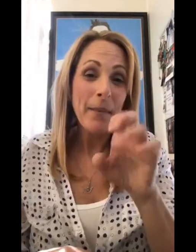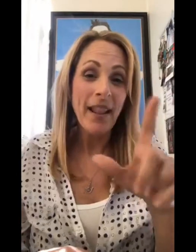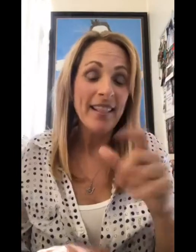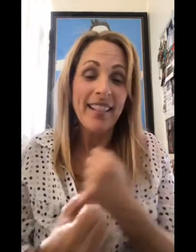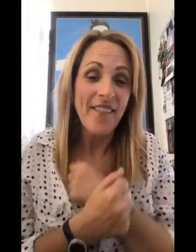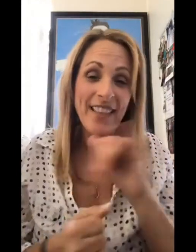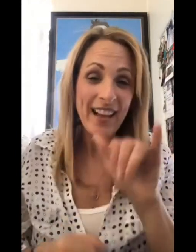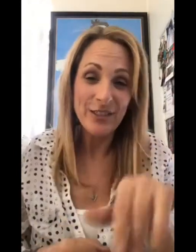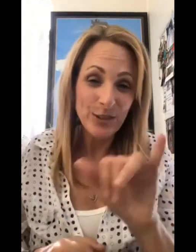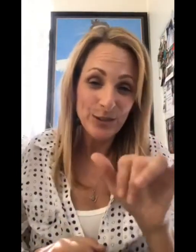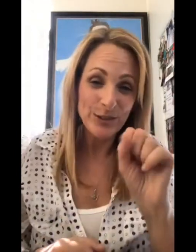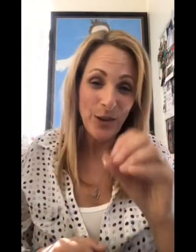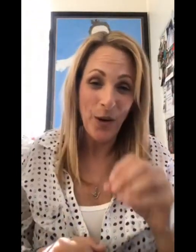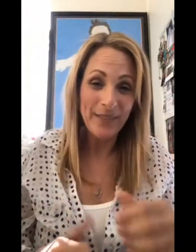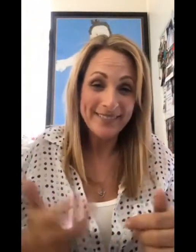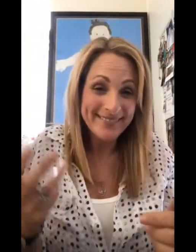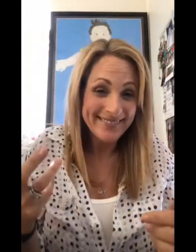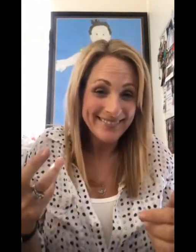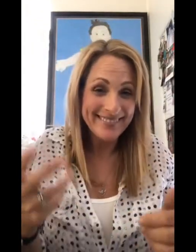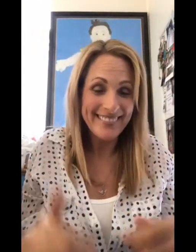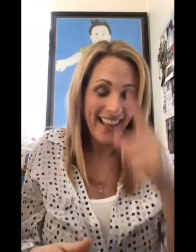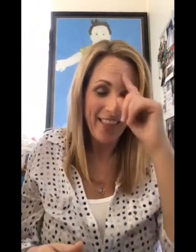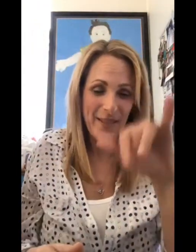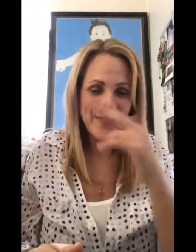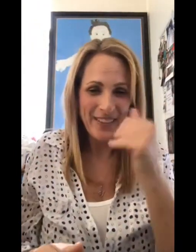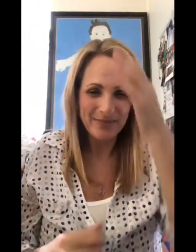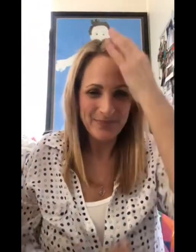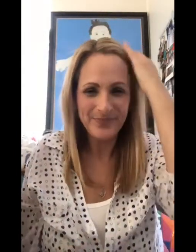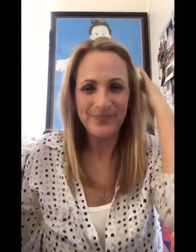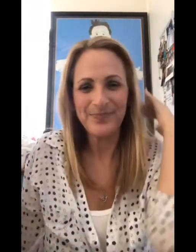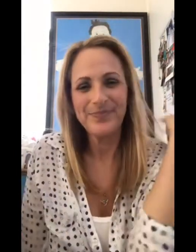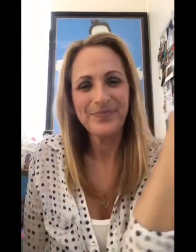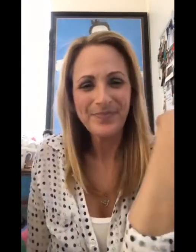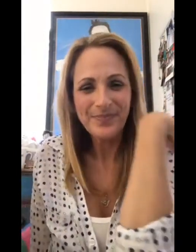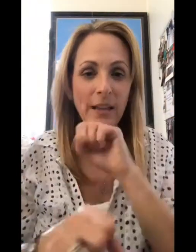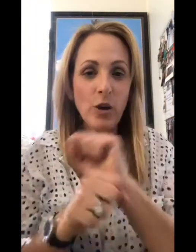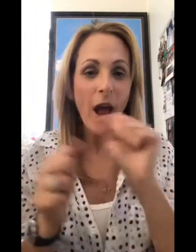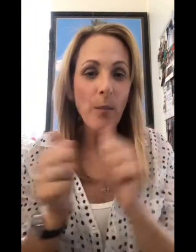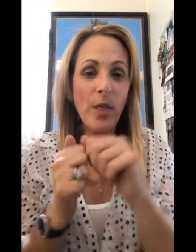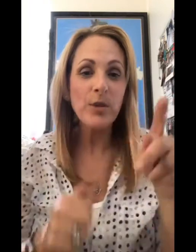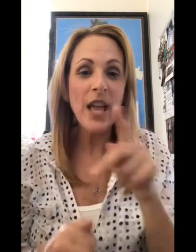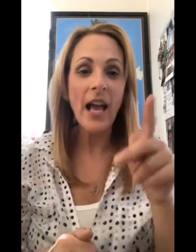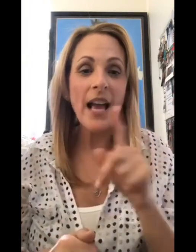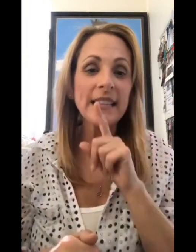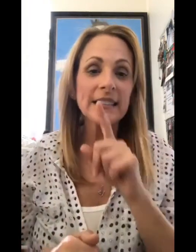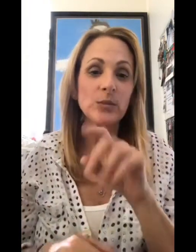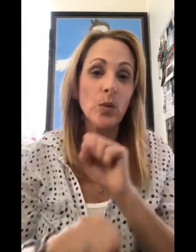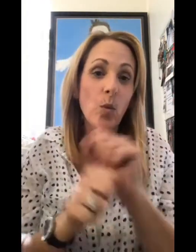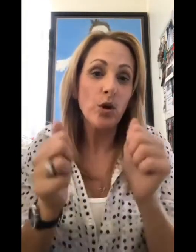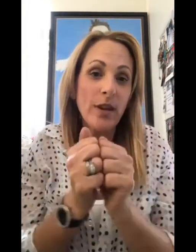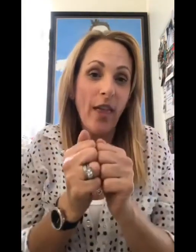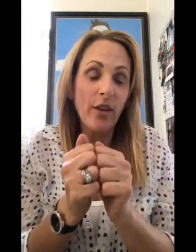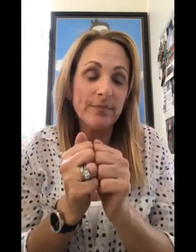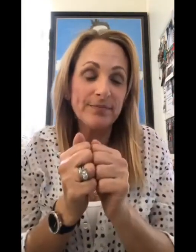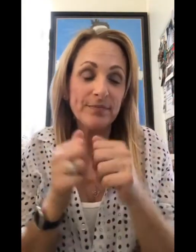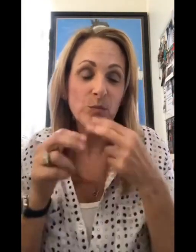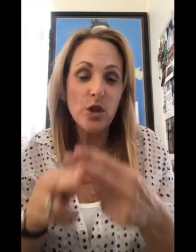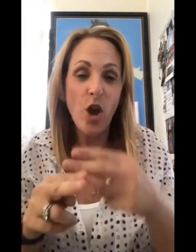And Jimmy Fallon loved it too, so I thought that was funny. My job with Priyanka is that we are working